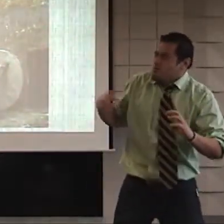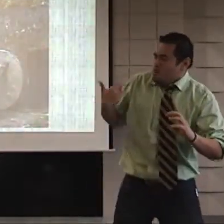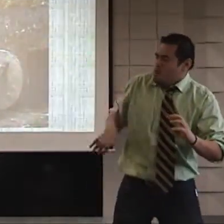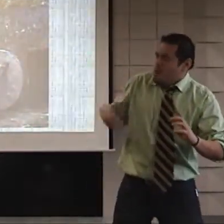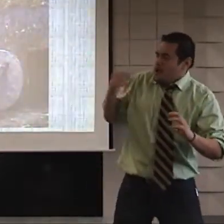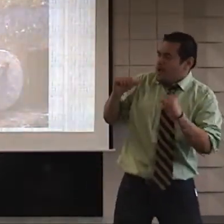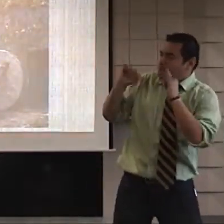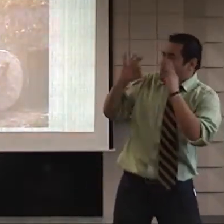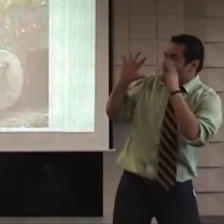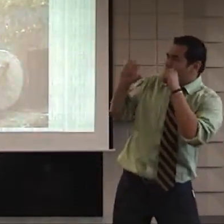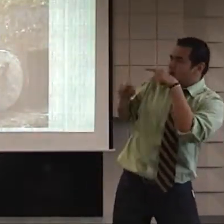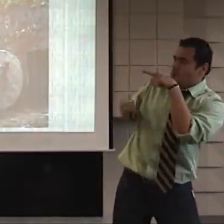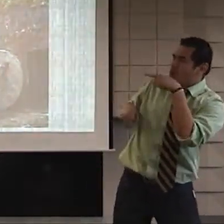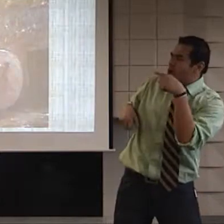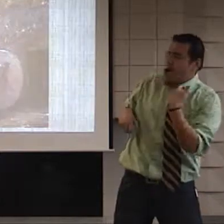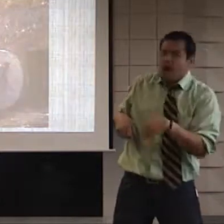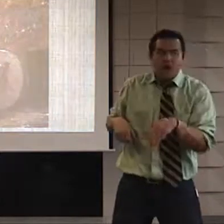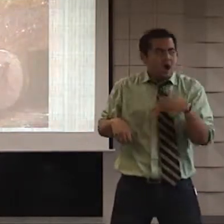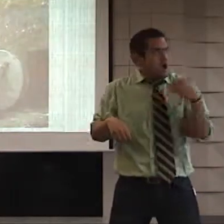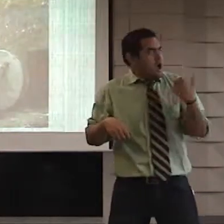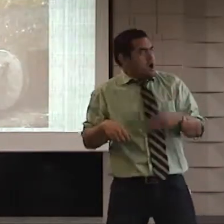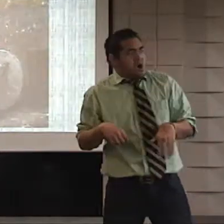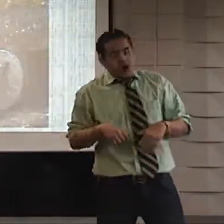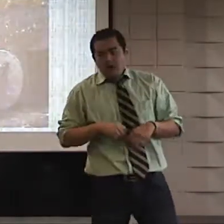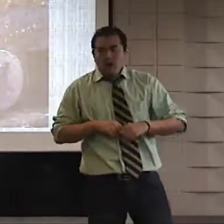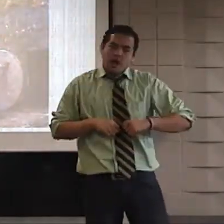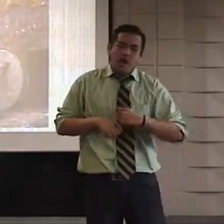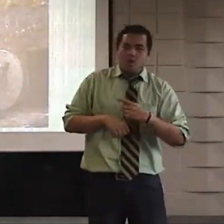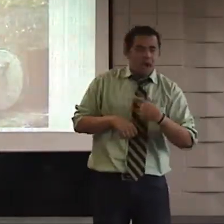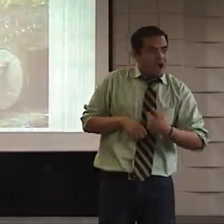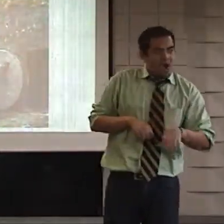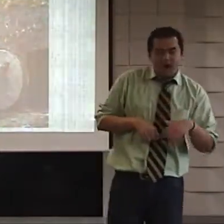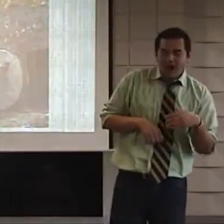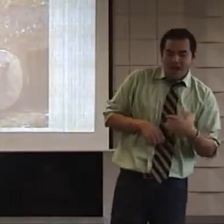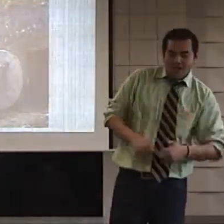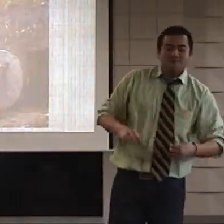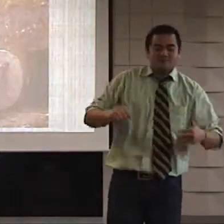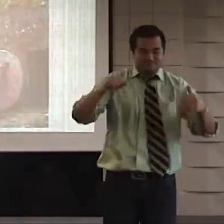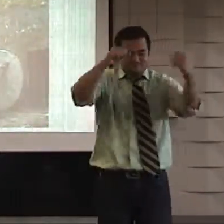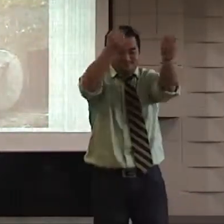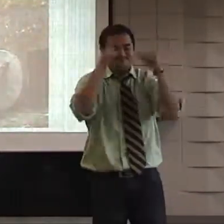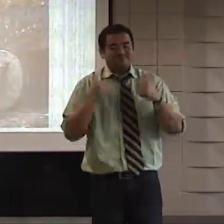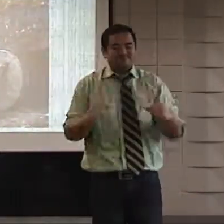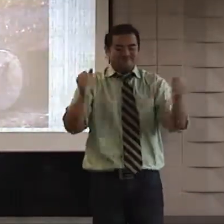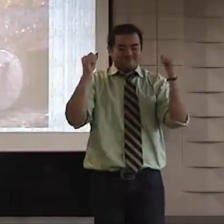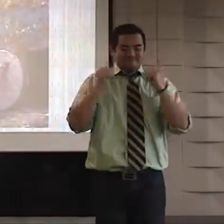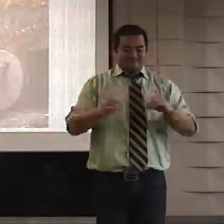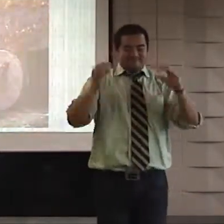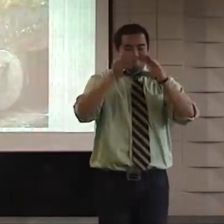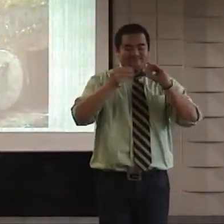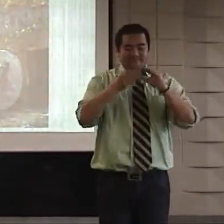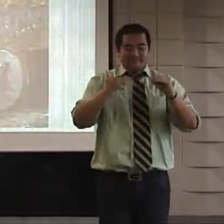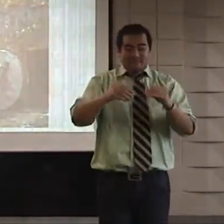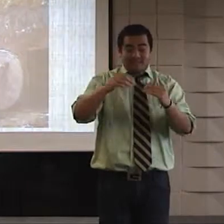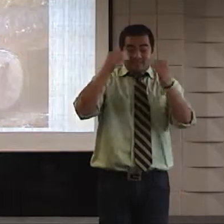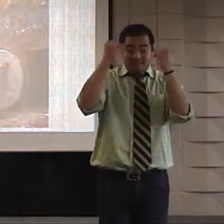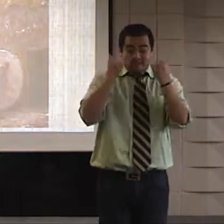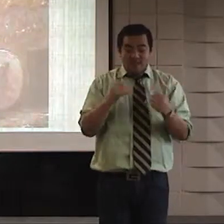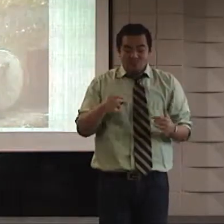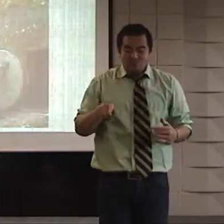listen to me. Everyone's going to go, Okay, it's you. Wow. It's you. Did you expect this? No, I didn't. Okay. And then Jesus